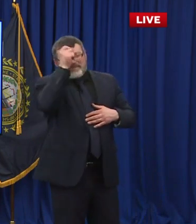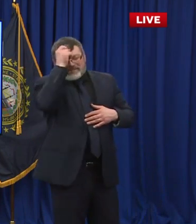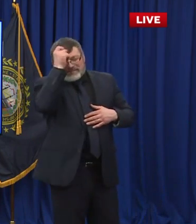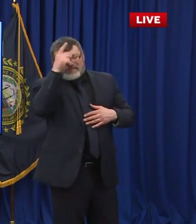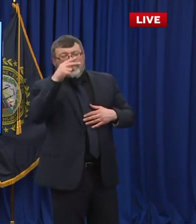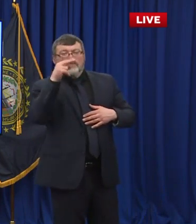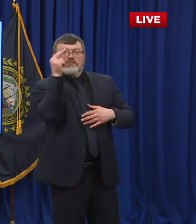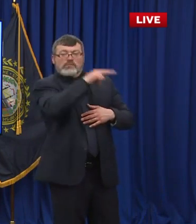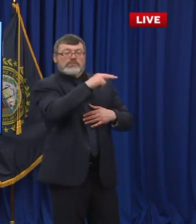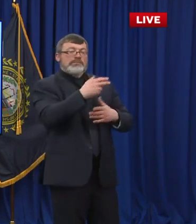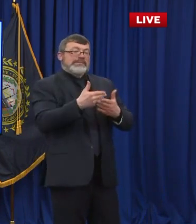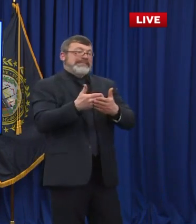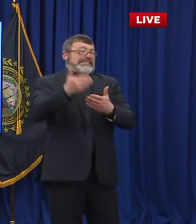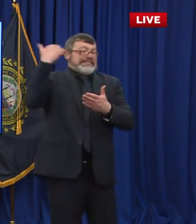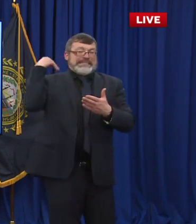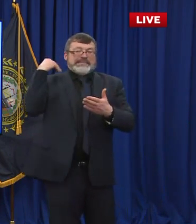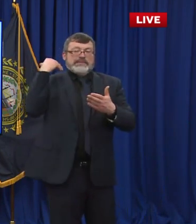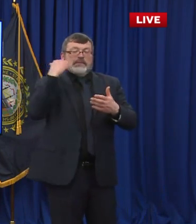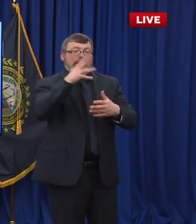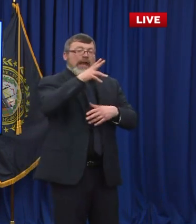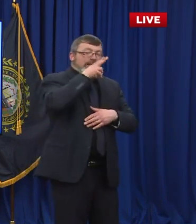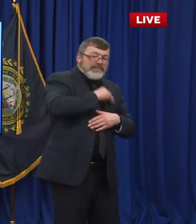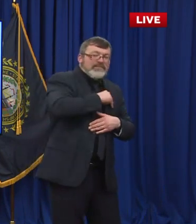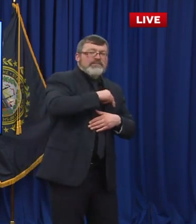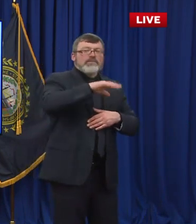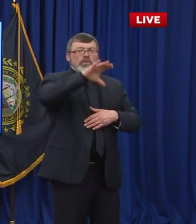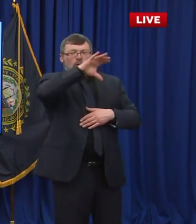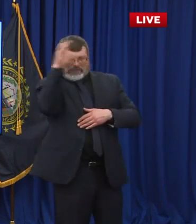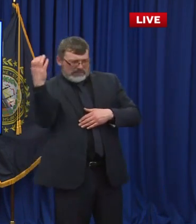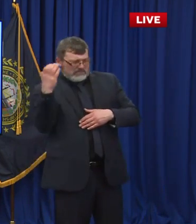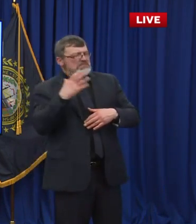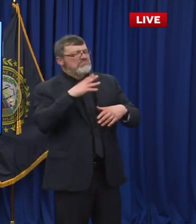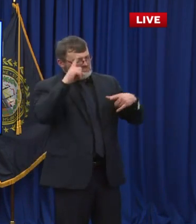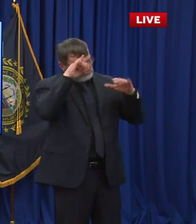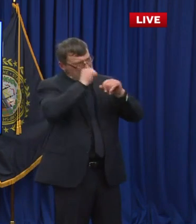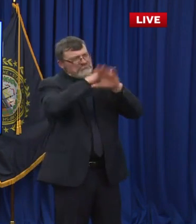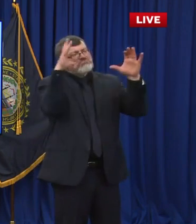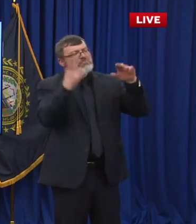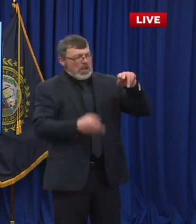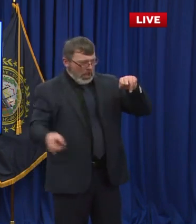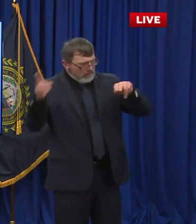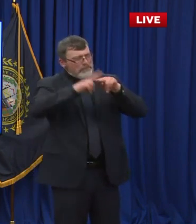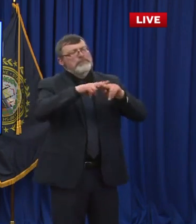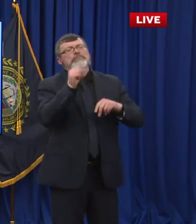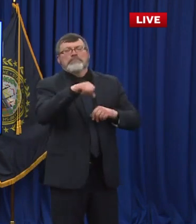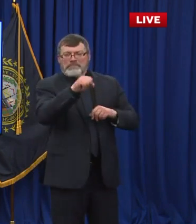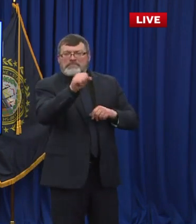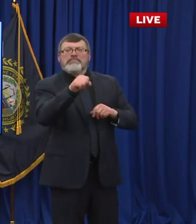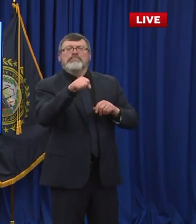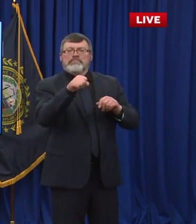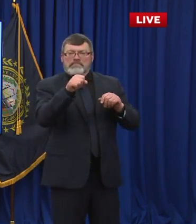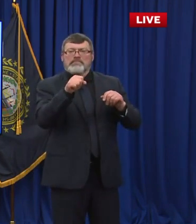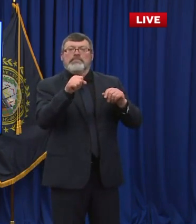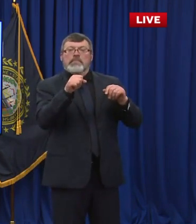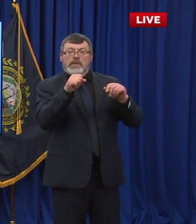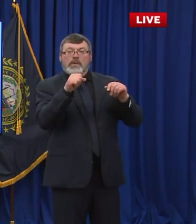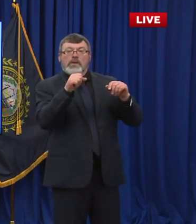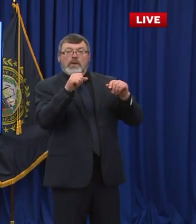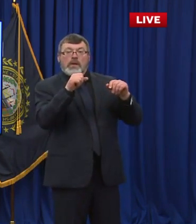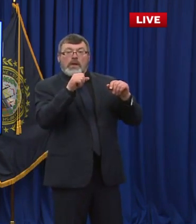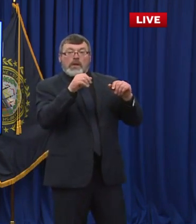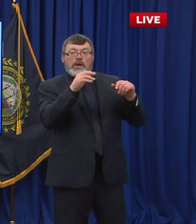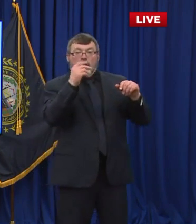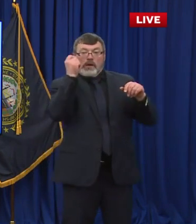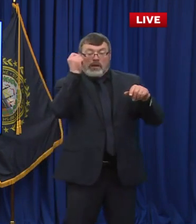But again, within this population specifically, you know, even if there's a bump in cases, it's nothing that can't be managed and and no reason to keep schools in a fully